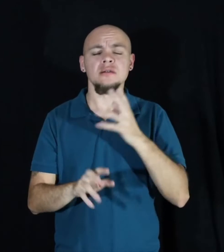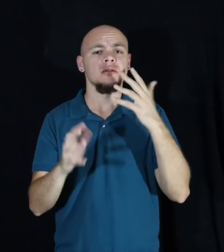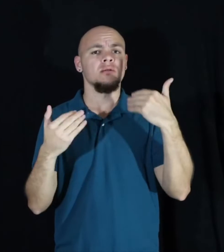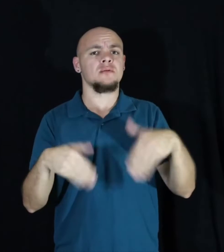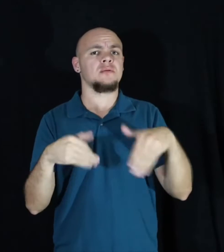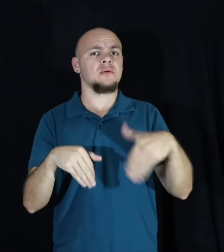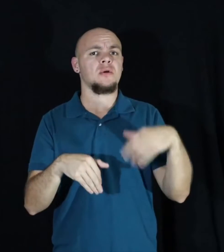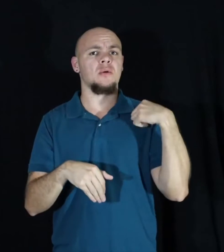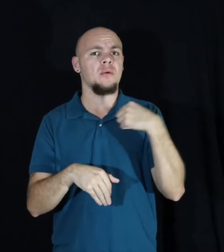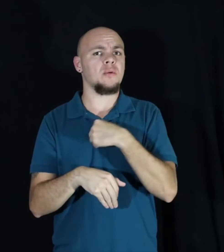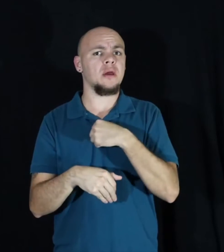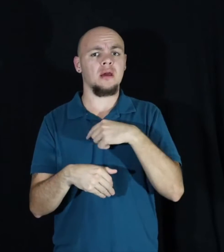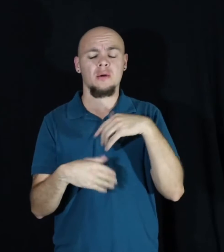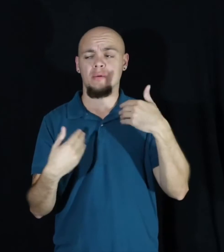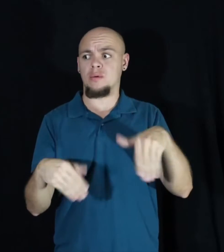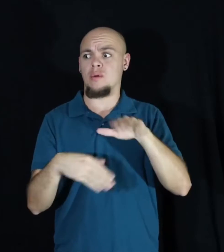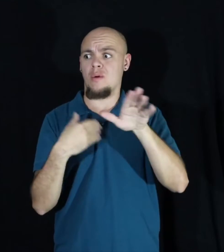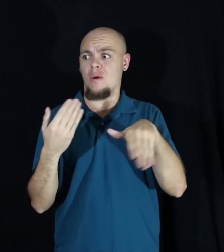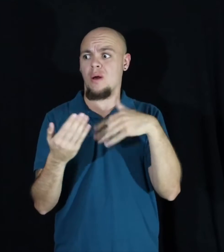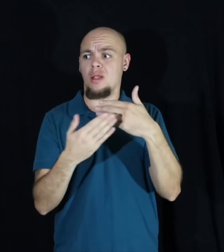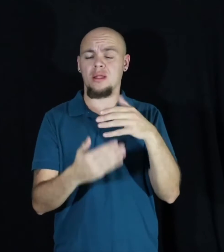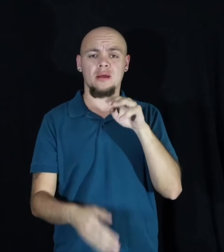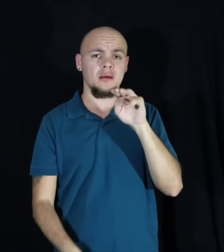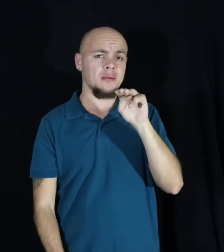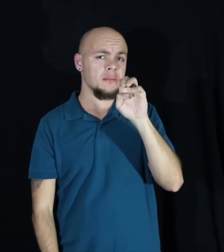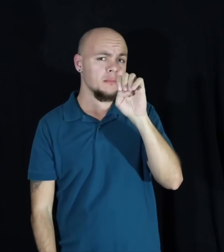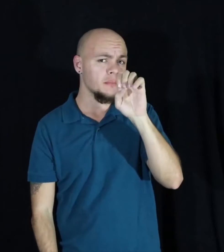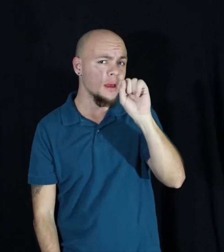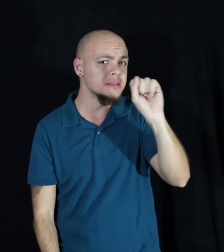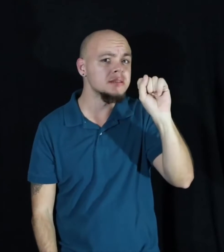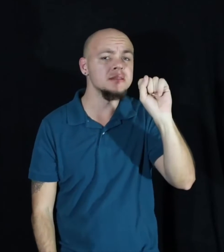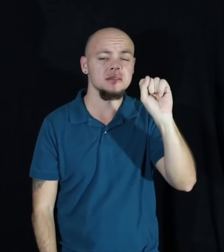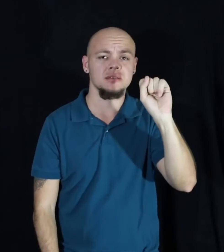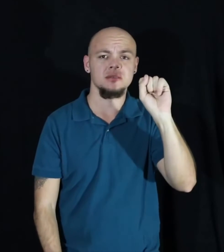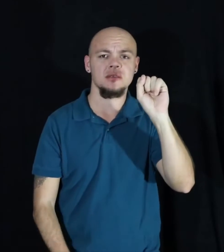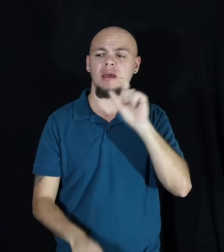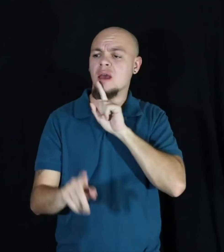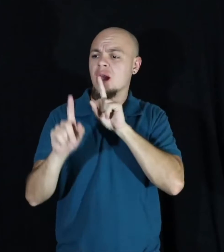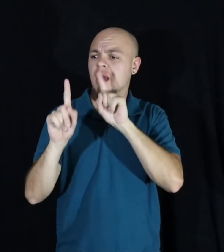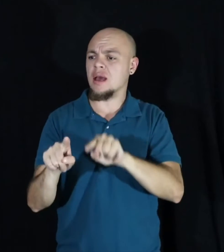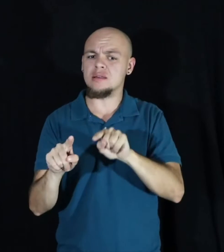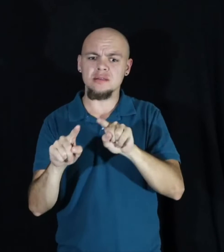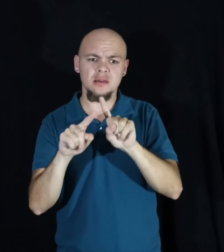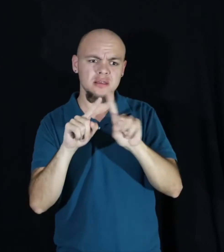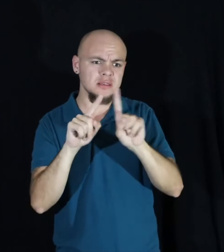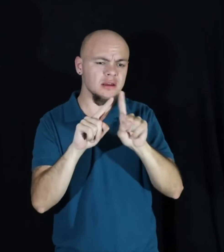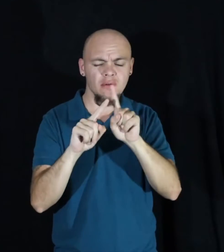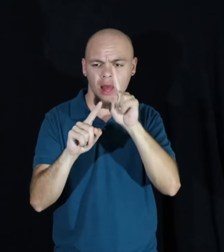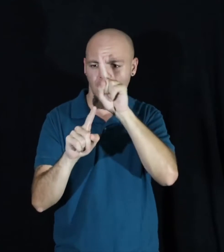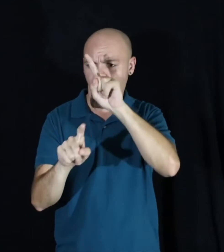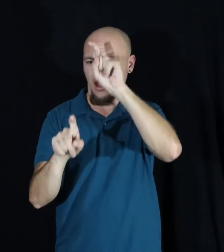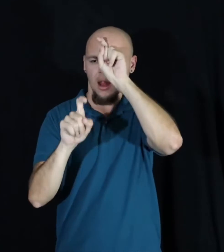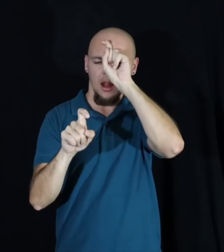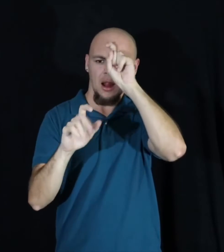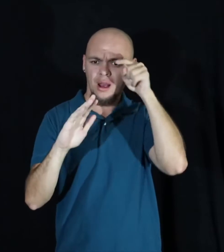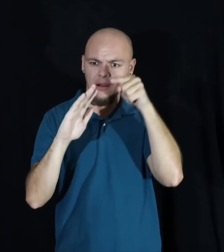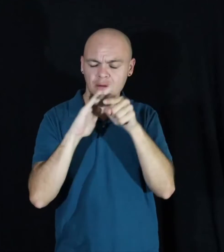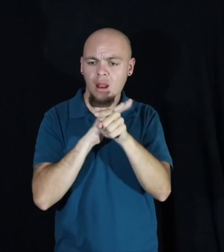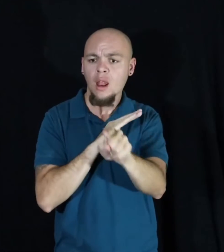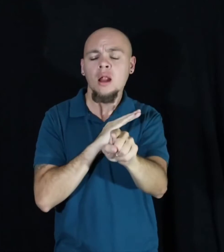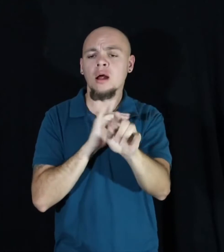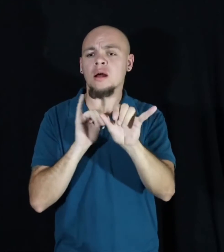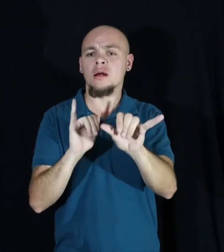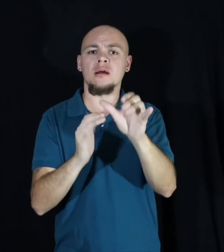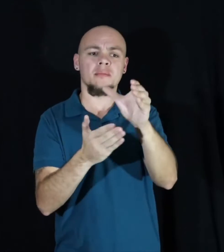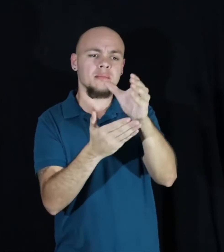such messes. Looking for answers in our mazes of confusion. Because people have our